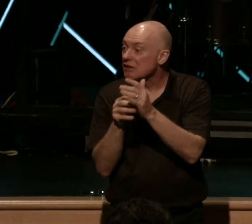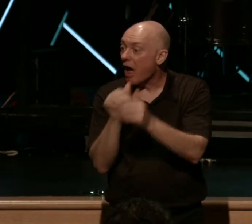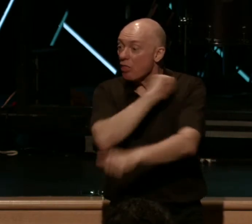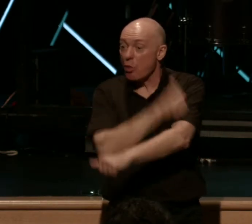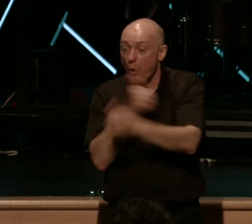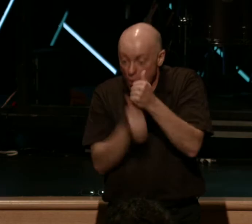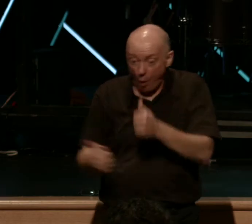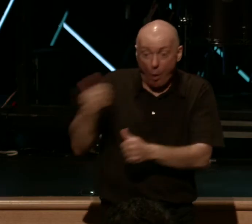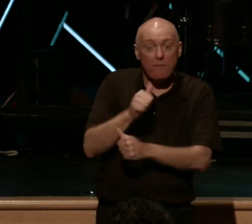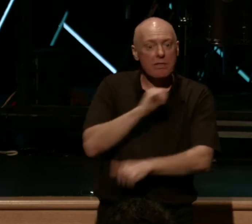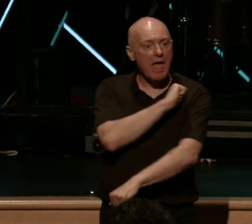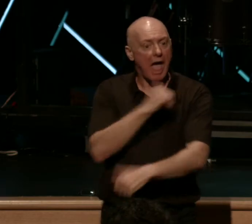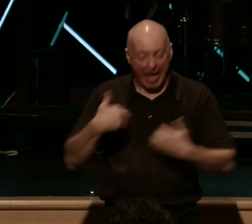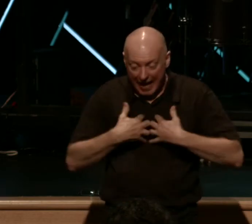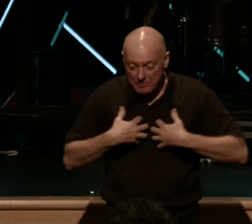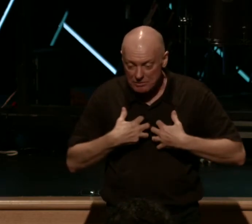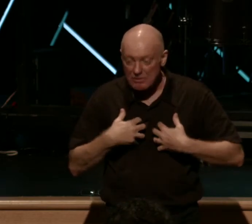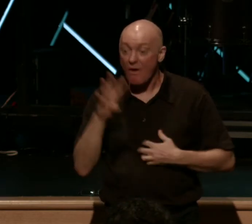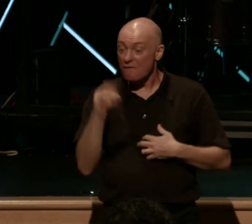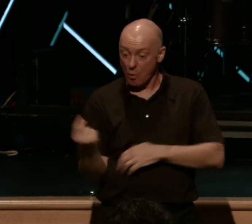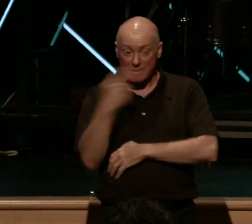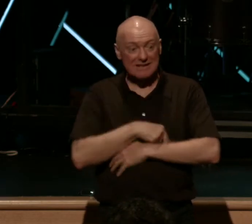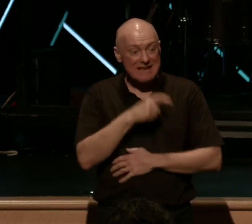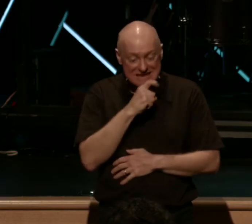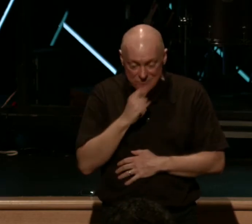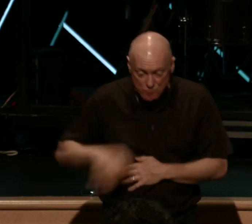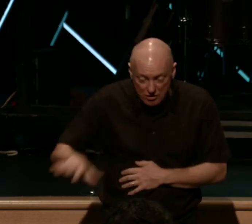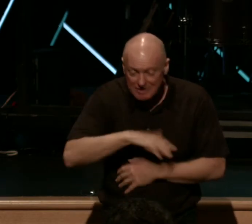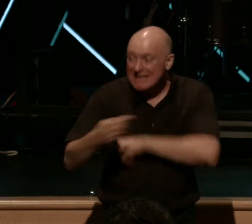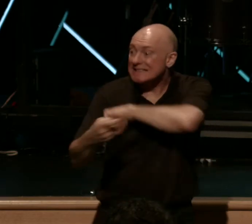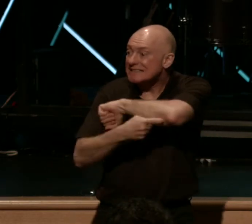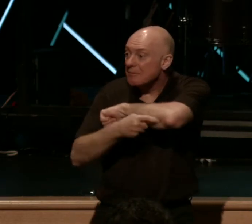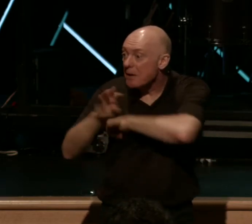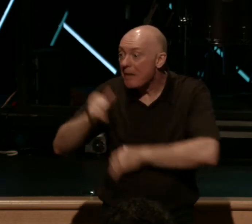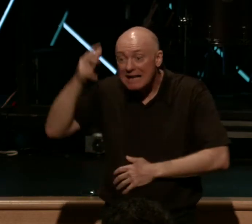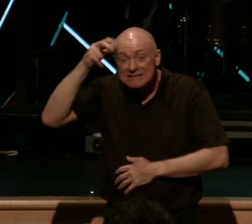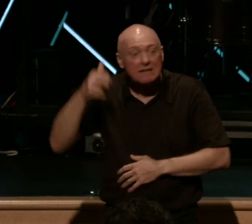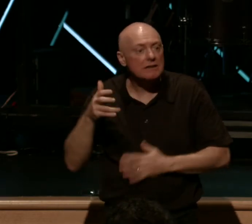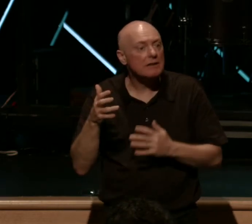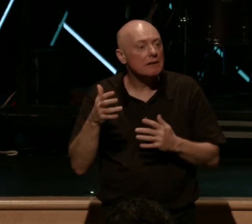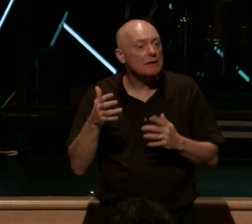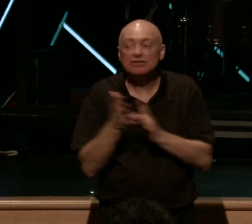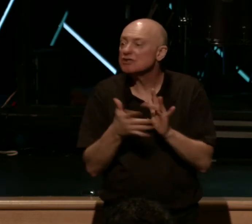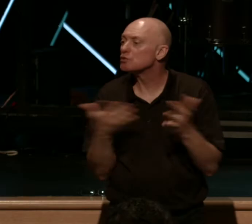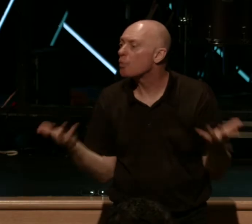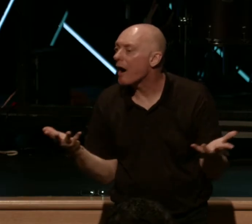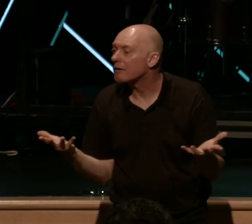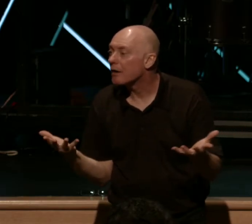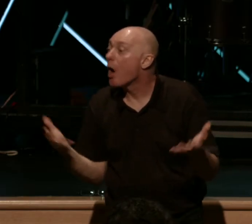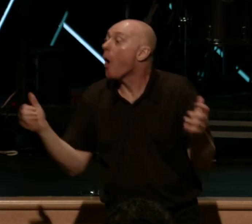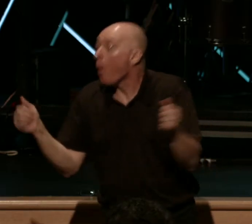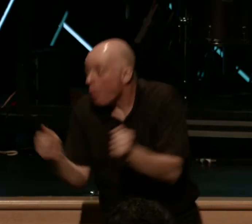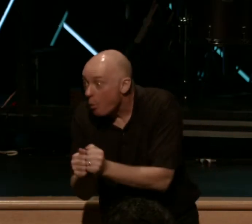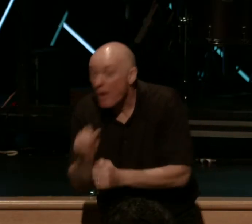He was in the wilderness for 40 days, being tempted by Satan, and he was what? With the wild animals.